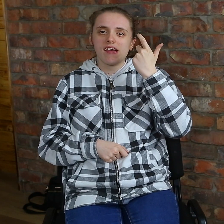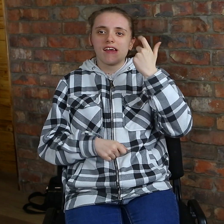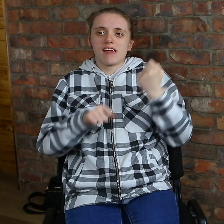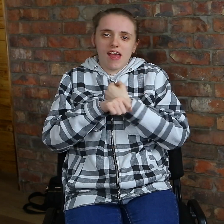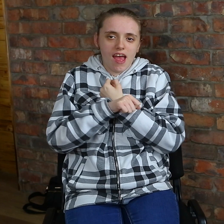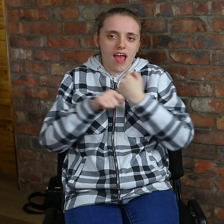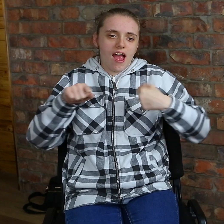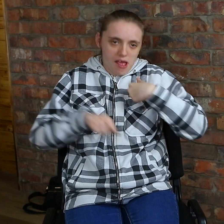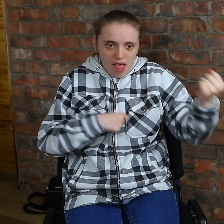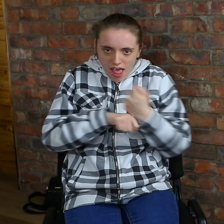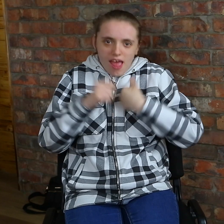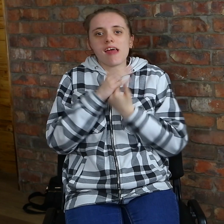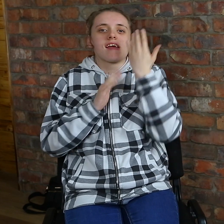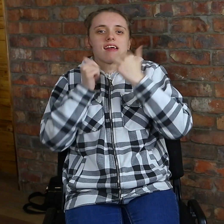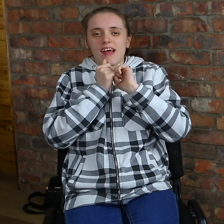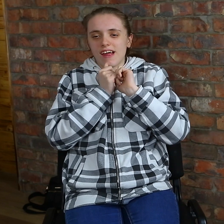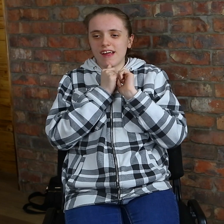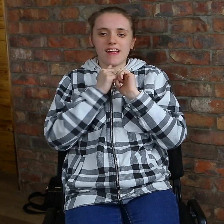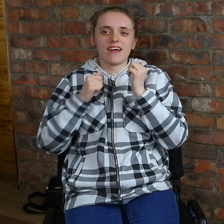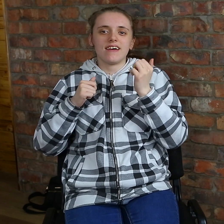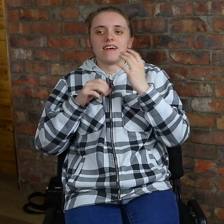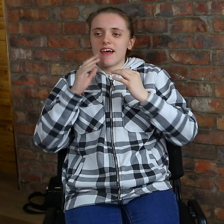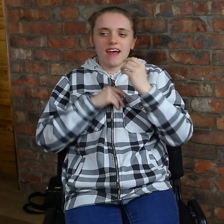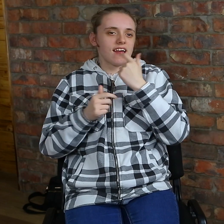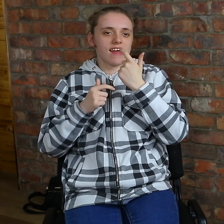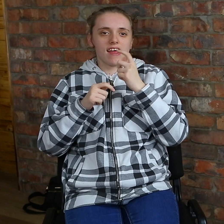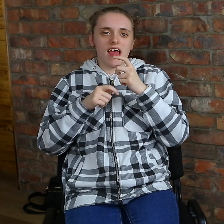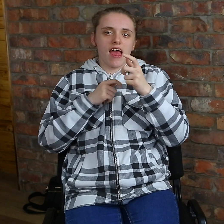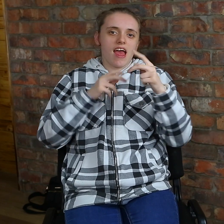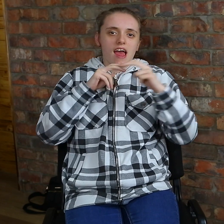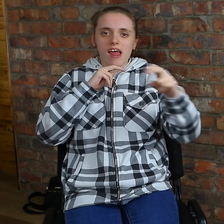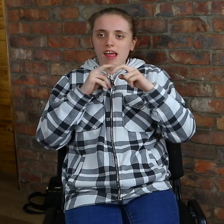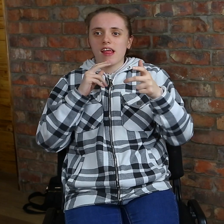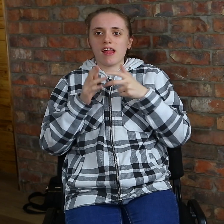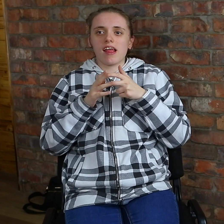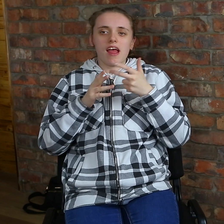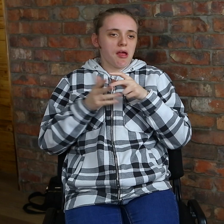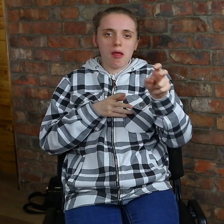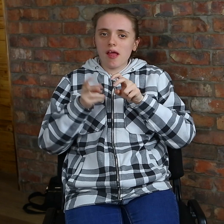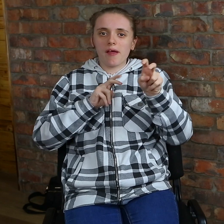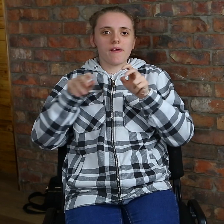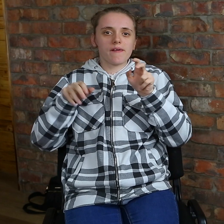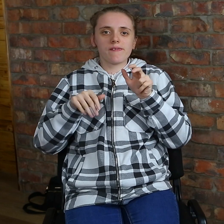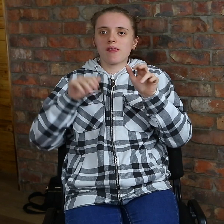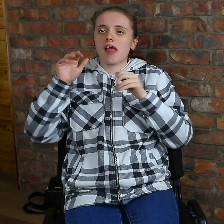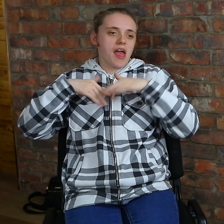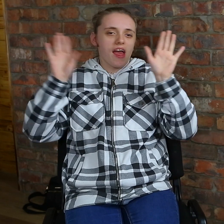quite some time. I feel really confident. My confidence has grown. I've made new friends. I've learnt to travel independently.